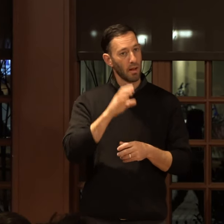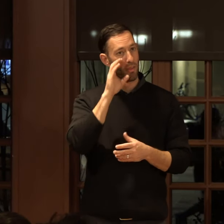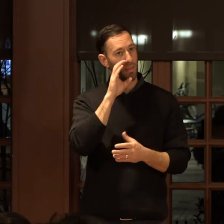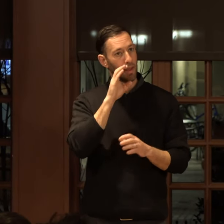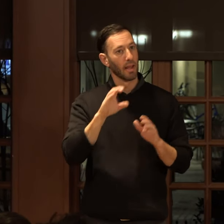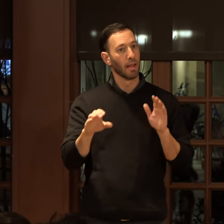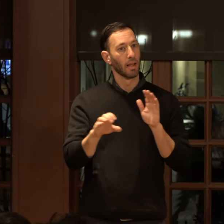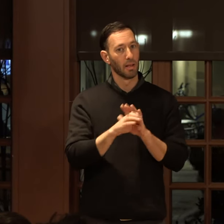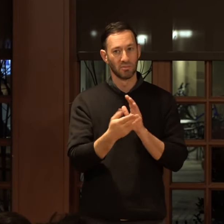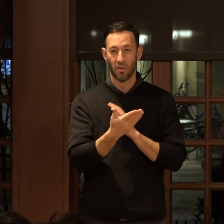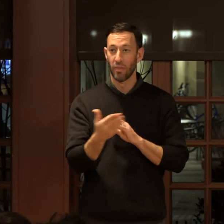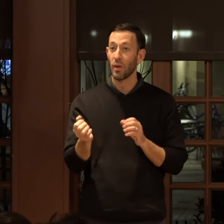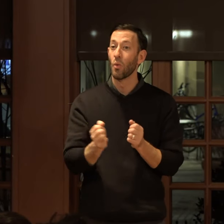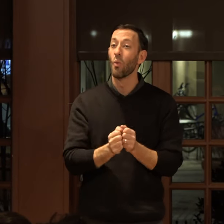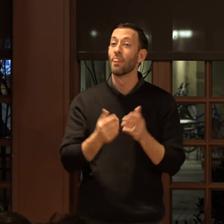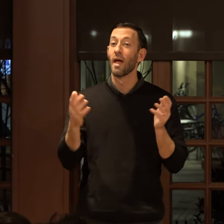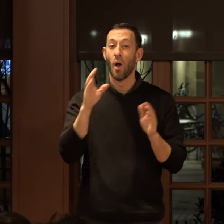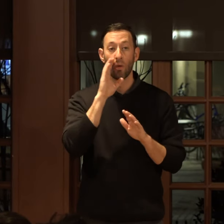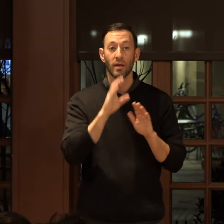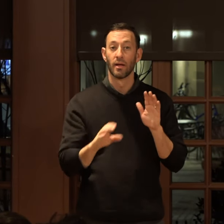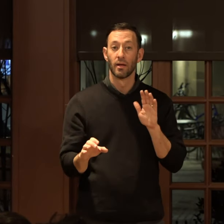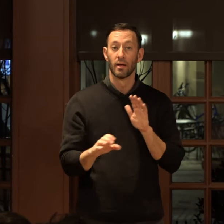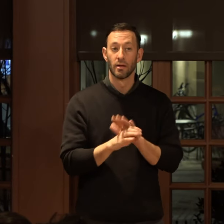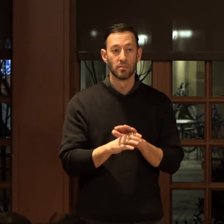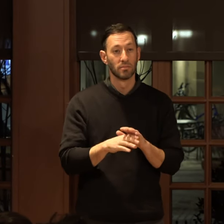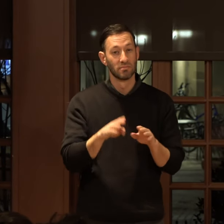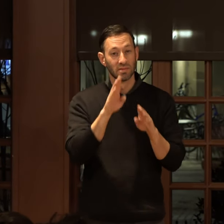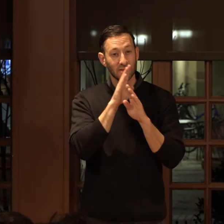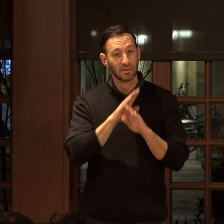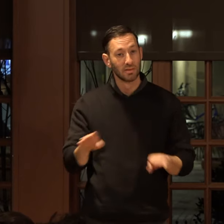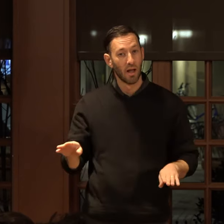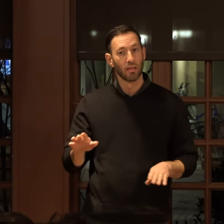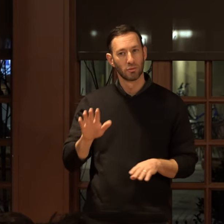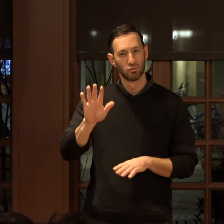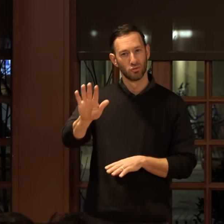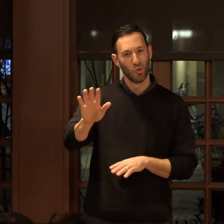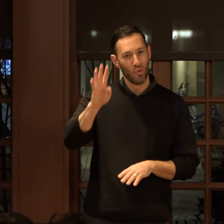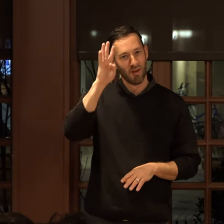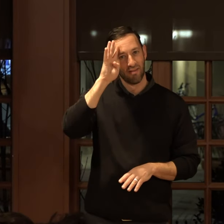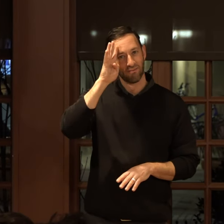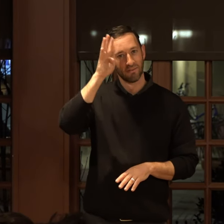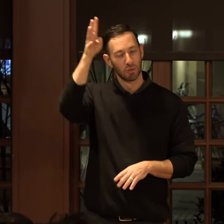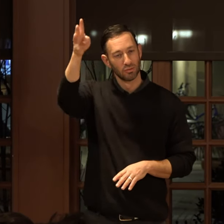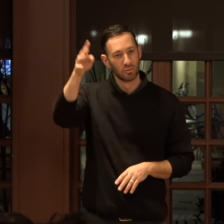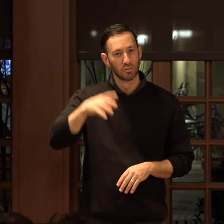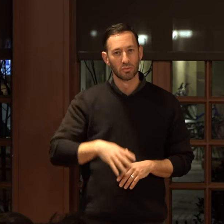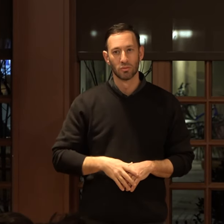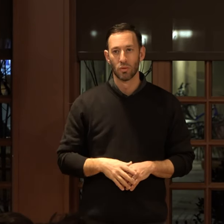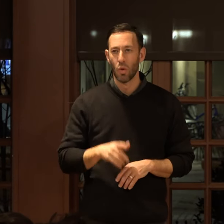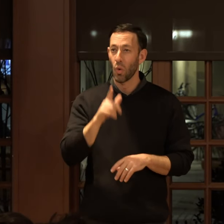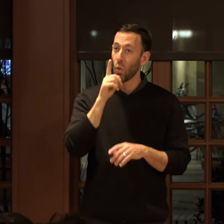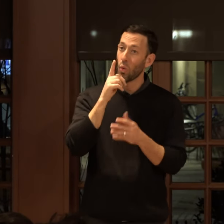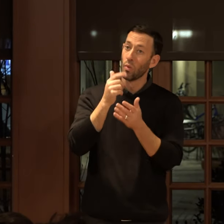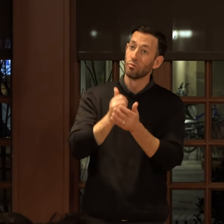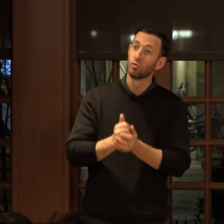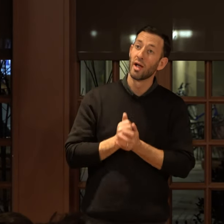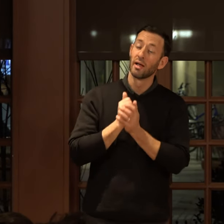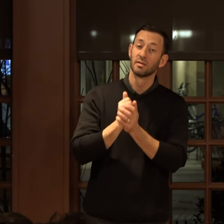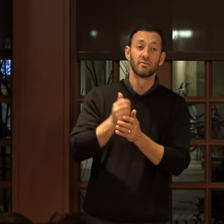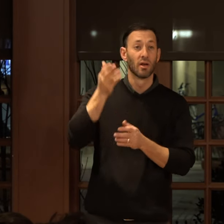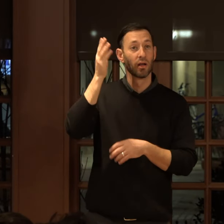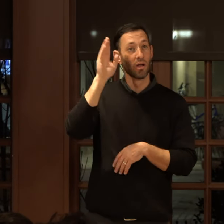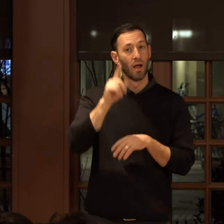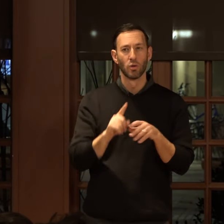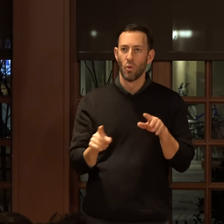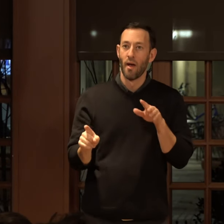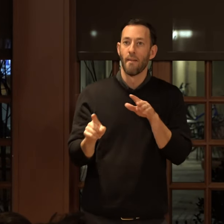a thing without an image, and silence too is your invention. Who prays for a god except to appear